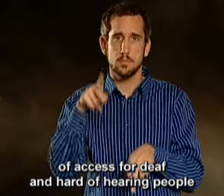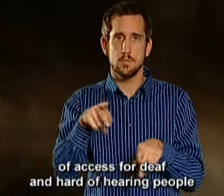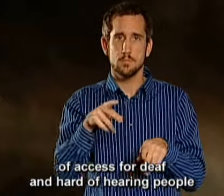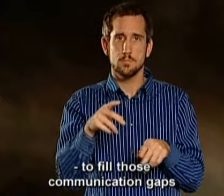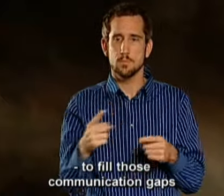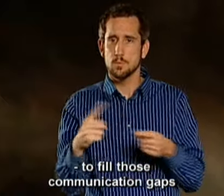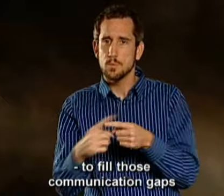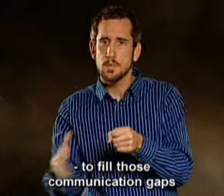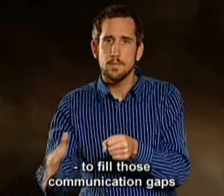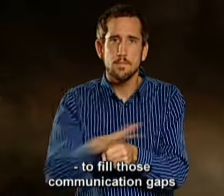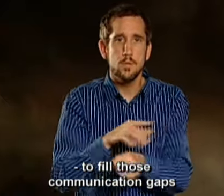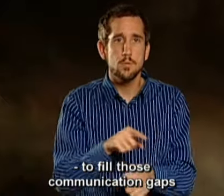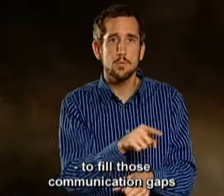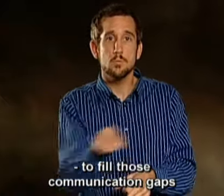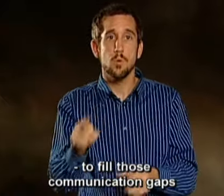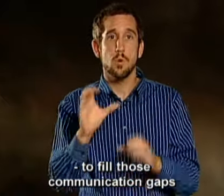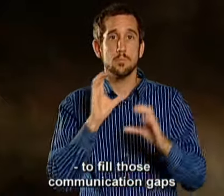To fill those communication gaps,